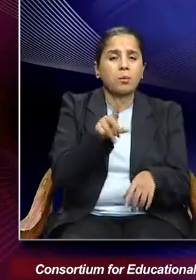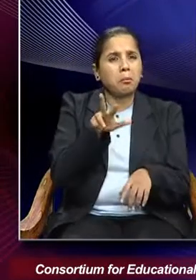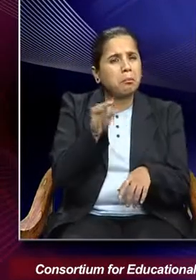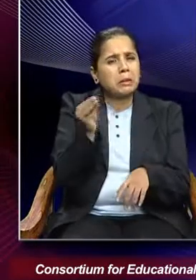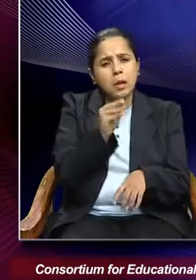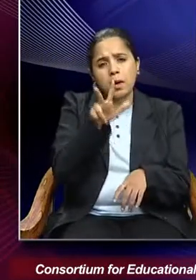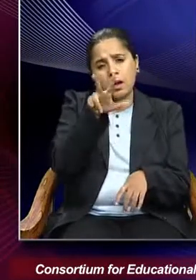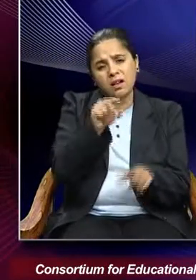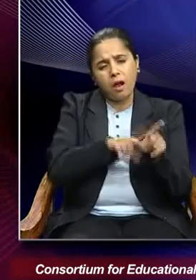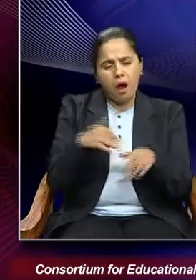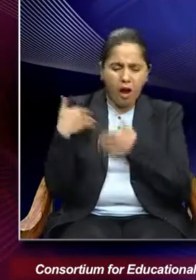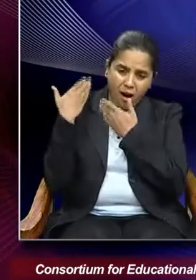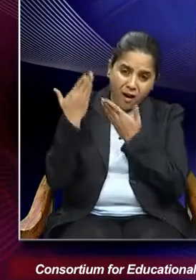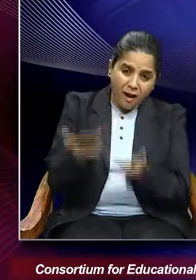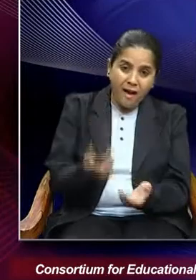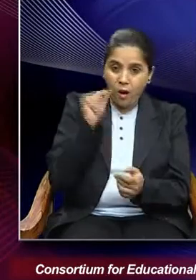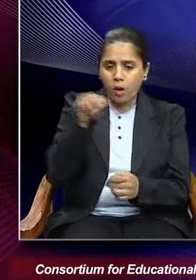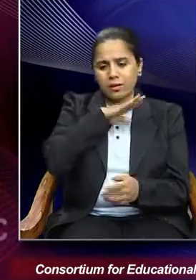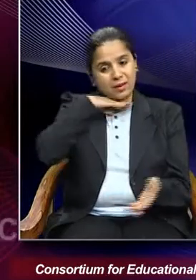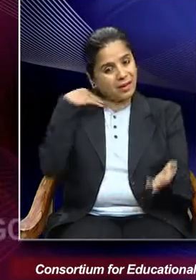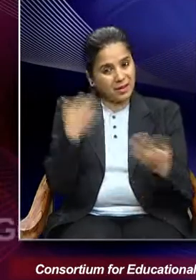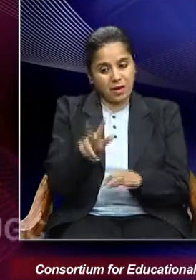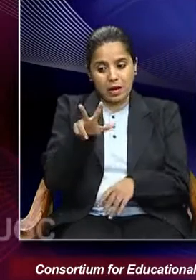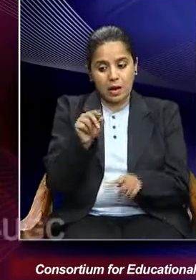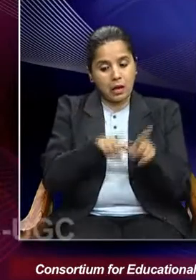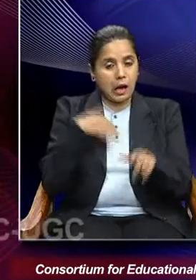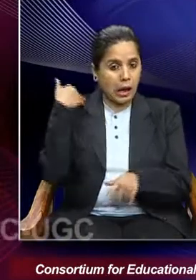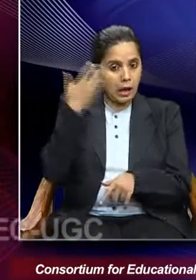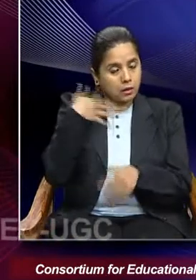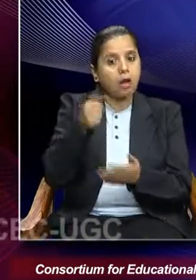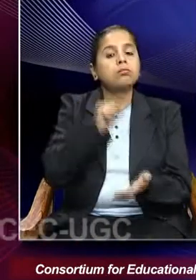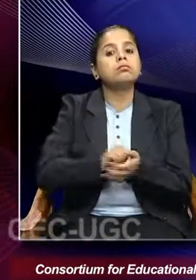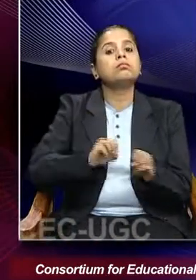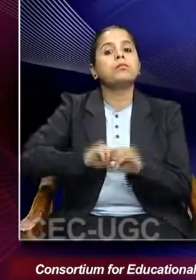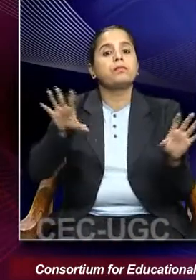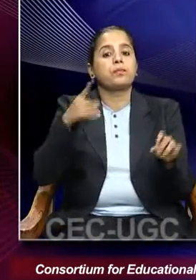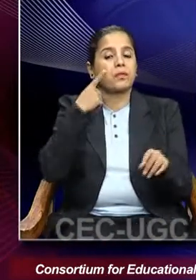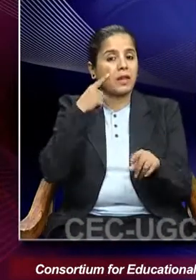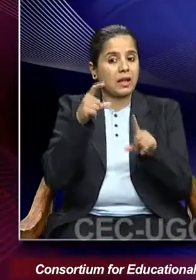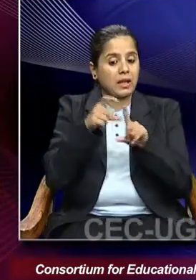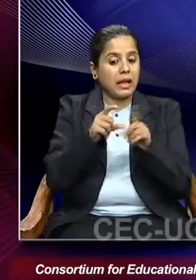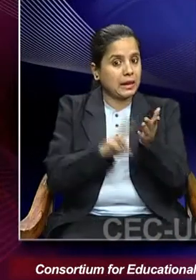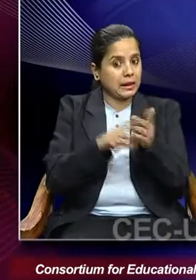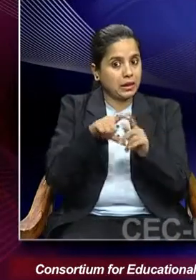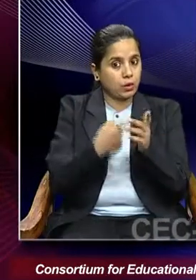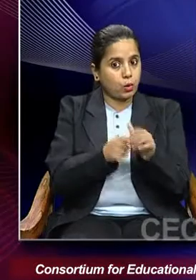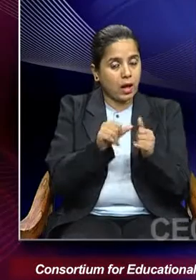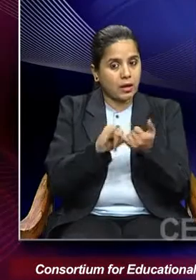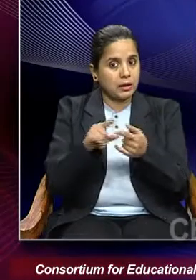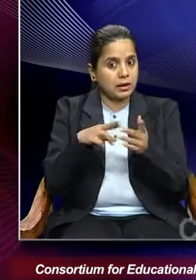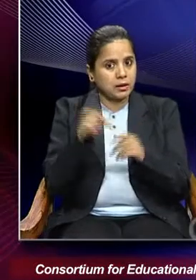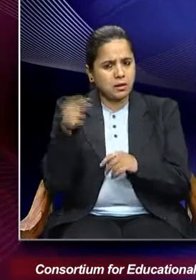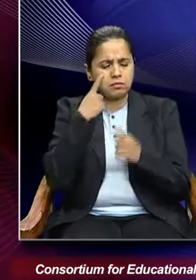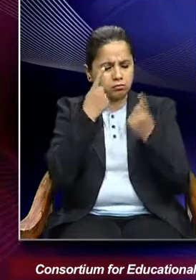years after her death. So Indrani Sen has examined this memoir